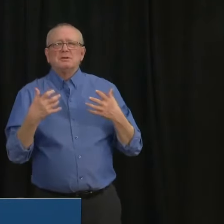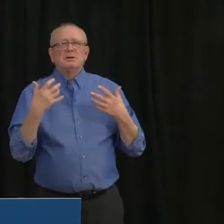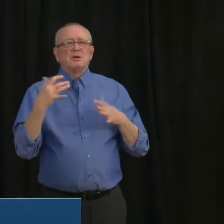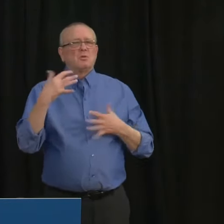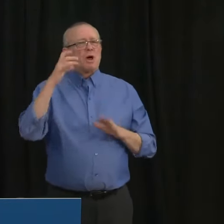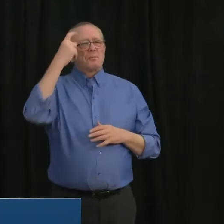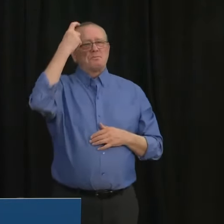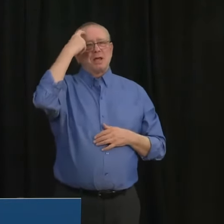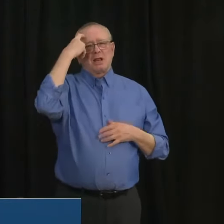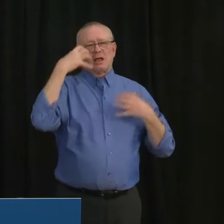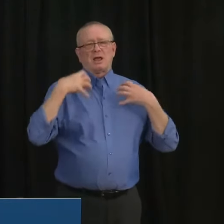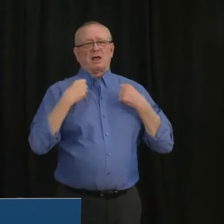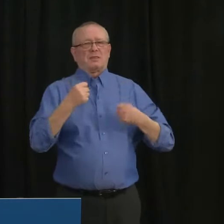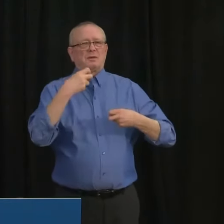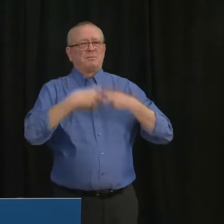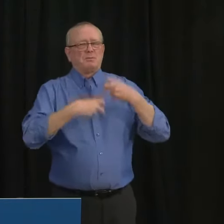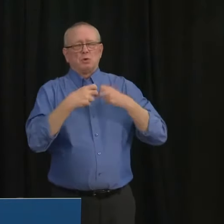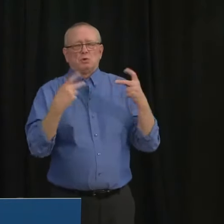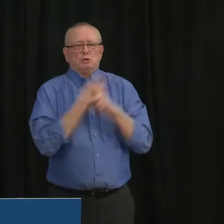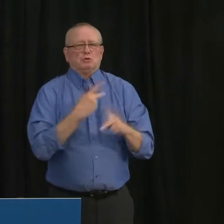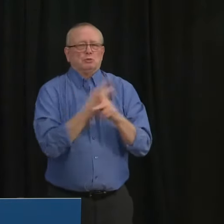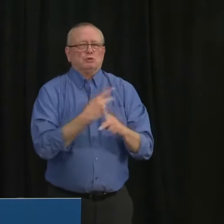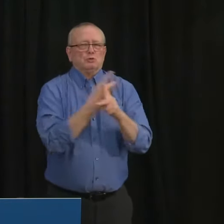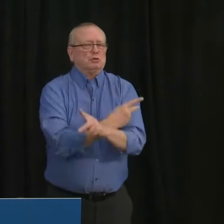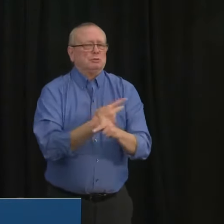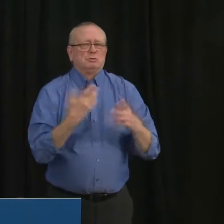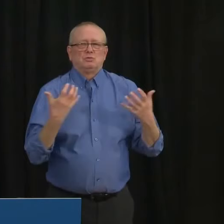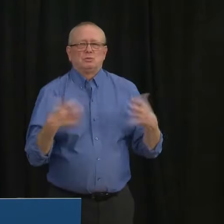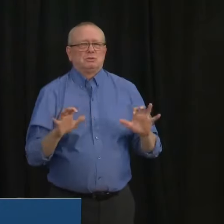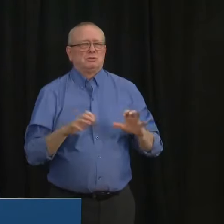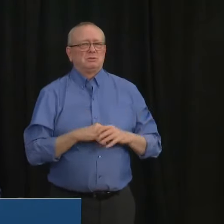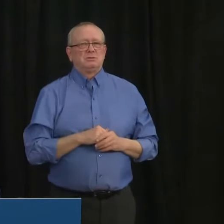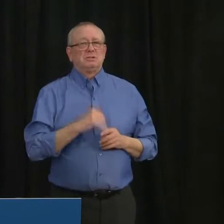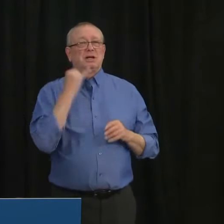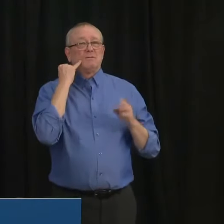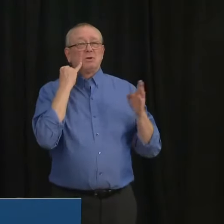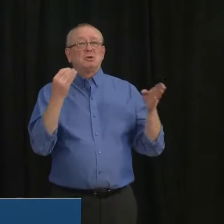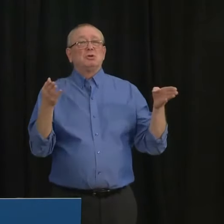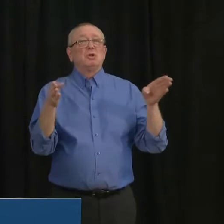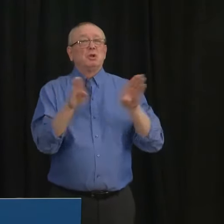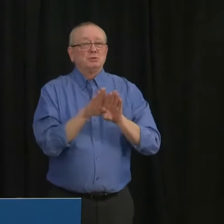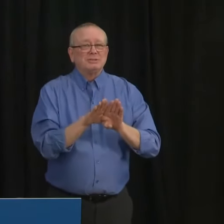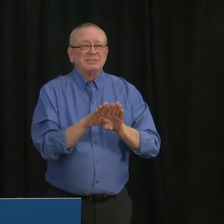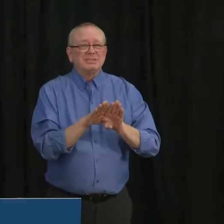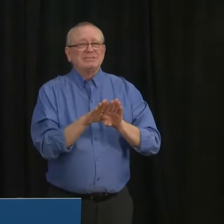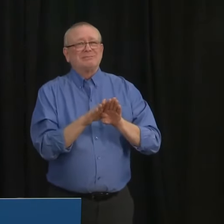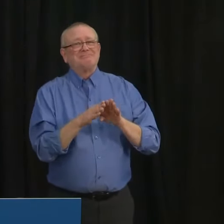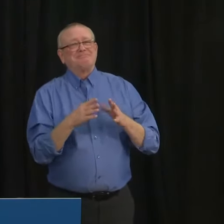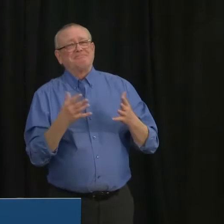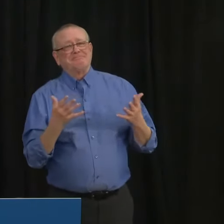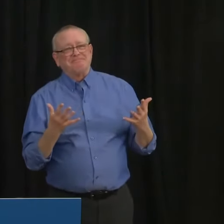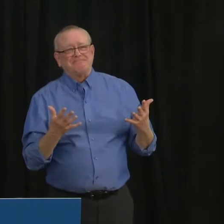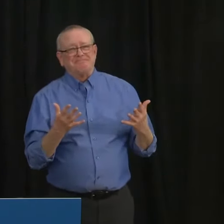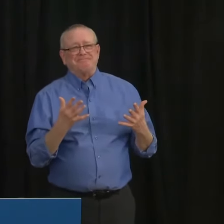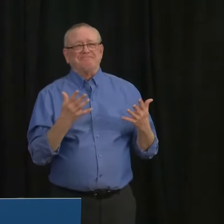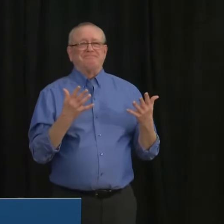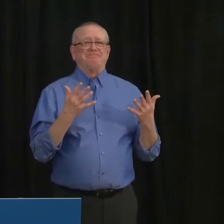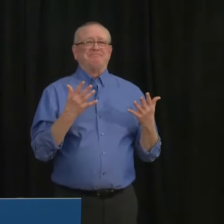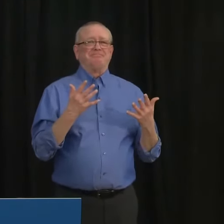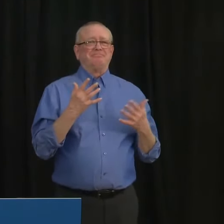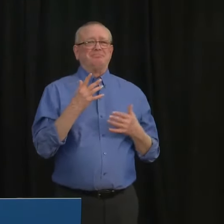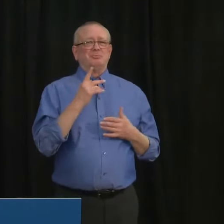many to despair. It would also be an unprecedented violation of fundamental